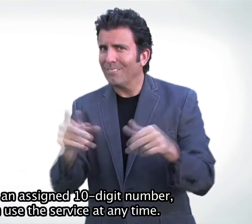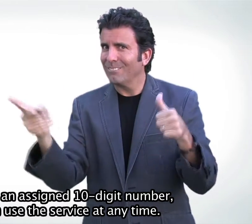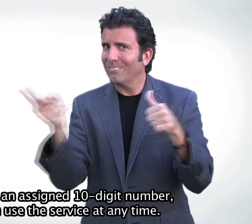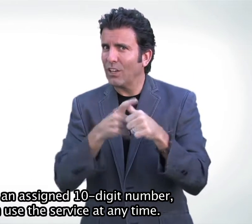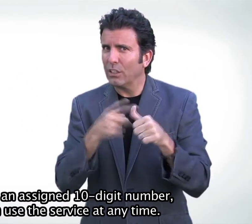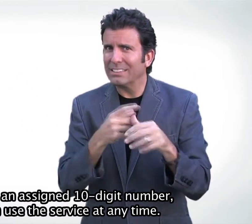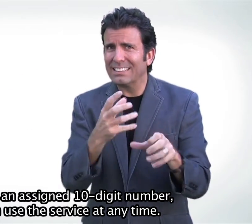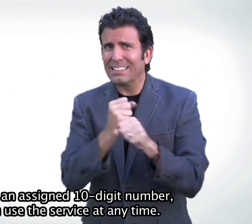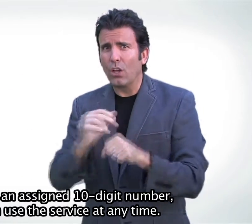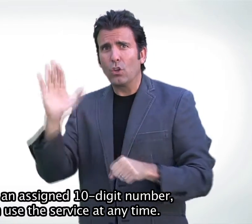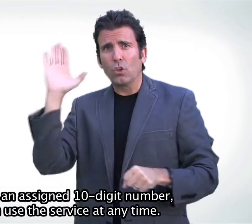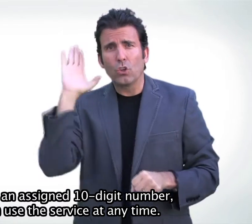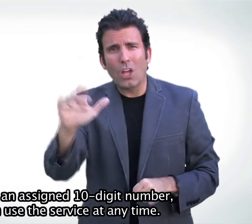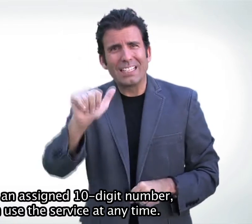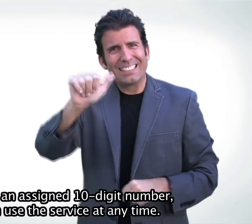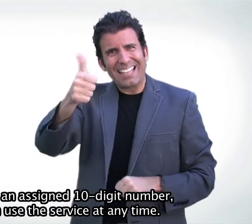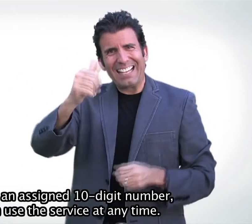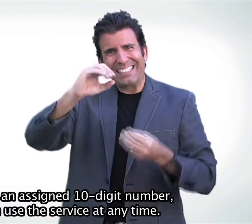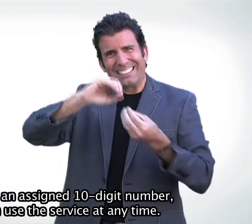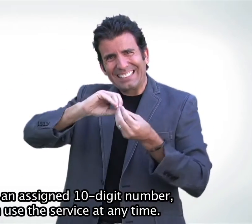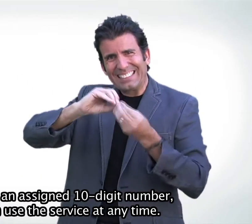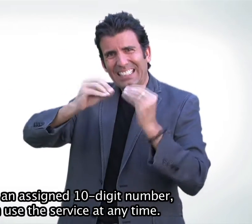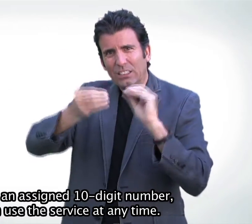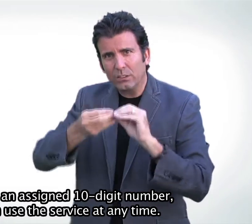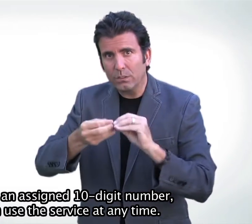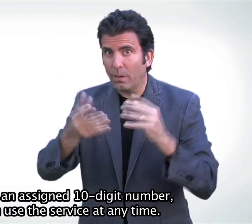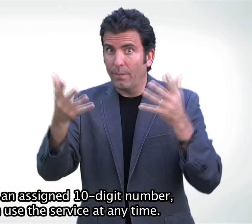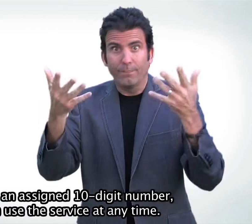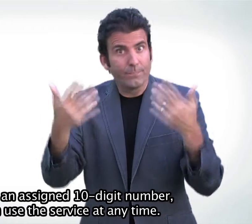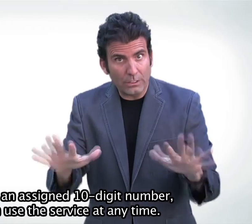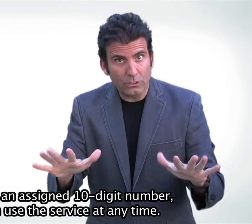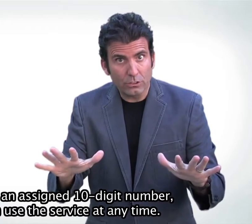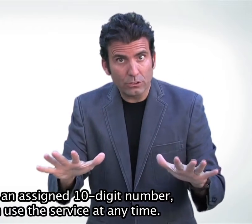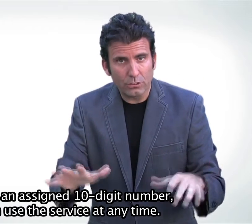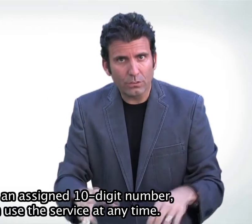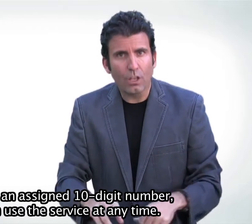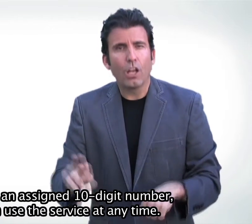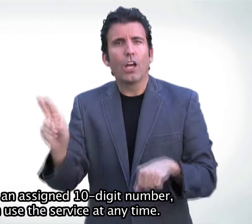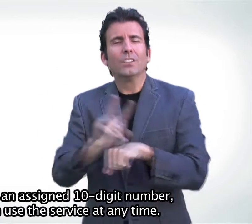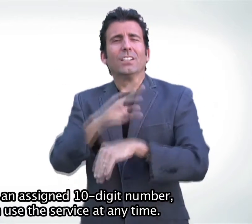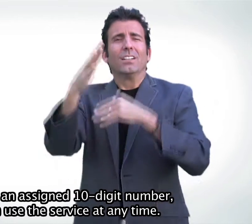After you have an assigned 10-digit number, you can use this service at any time.